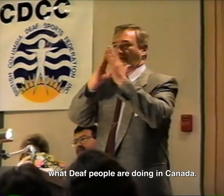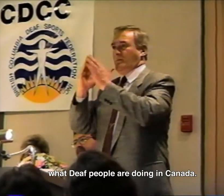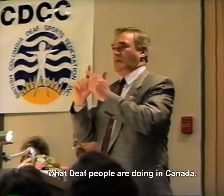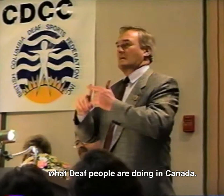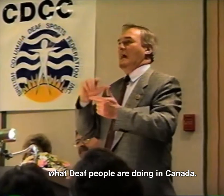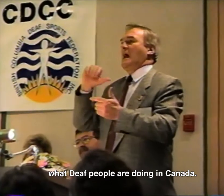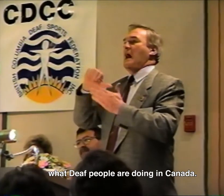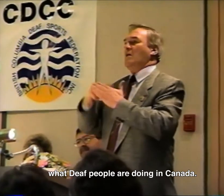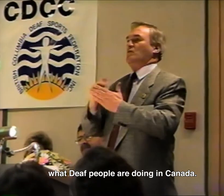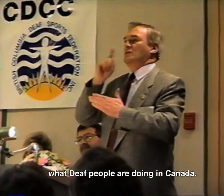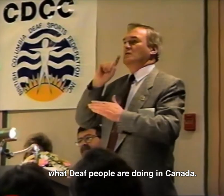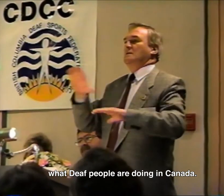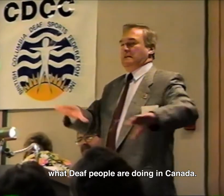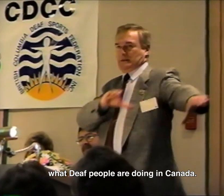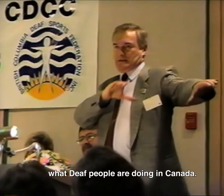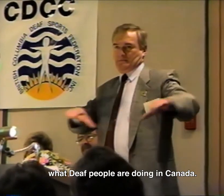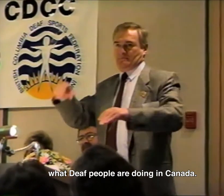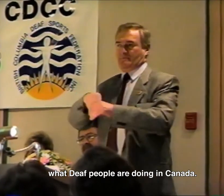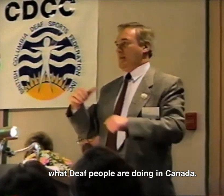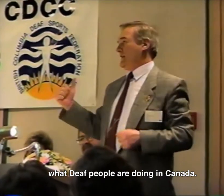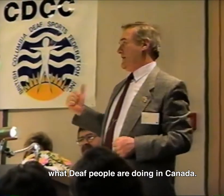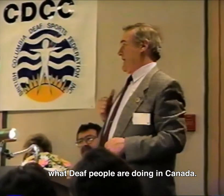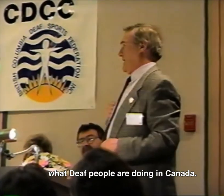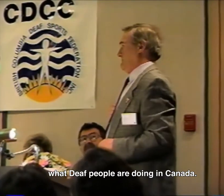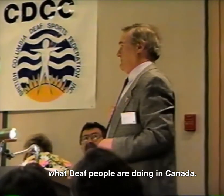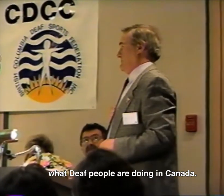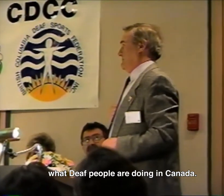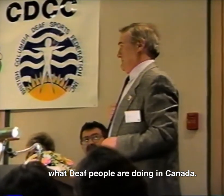neighbors, what Deaf people are doing in Canada.